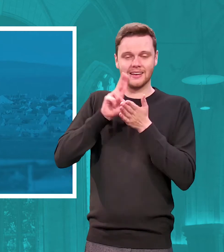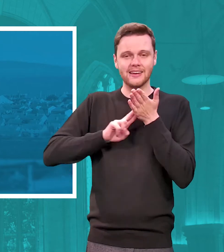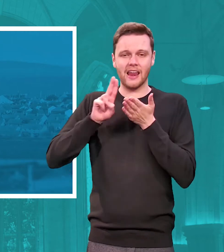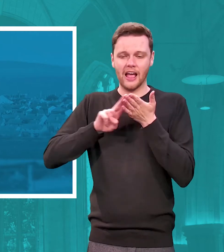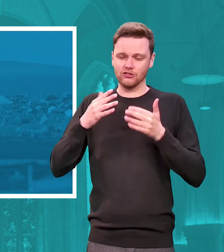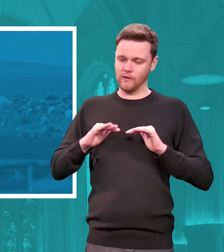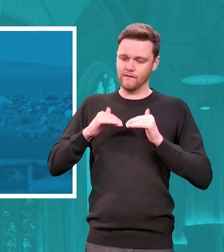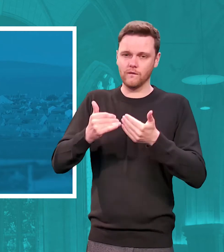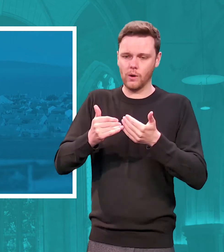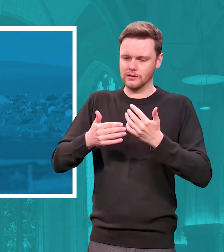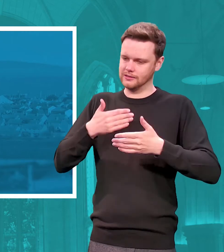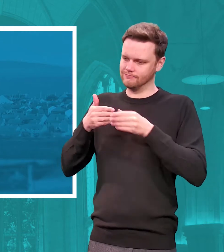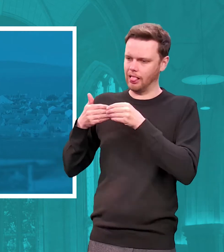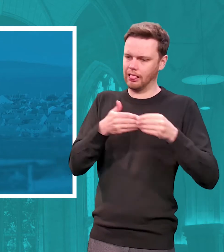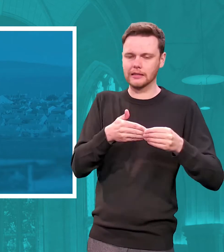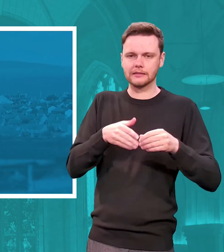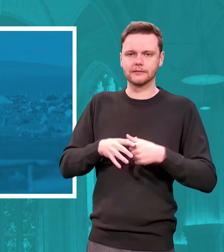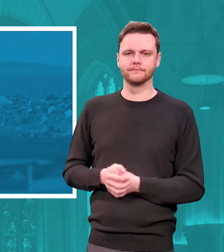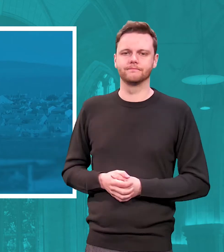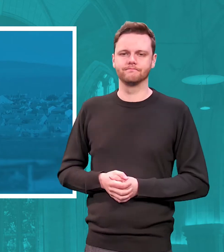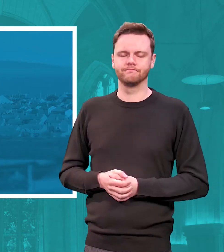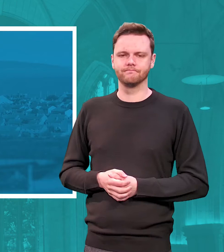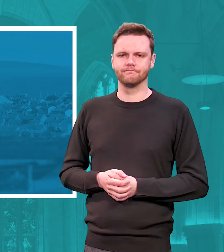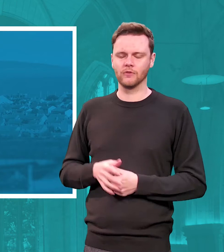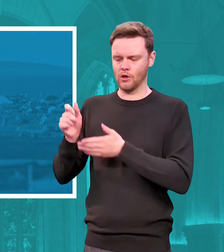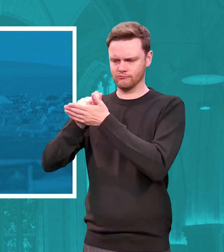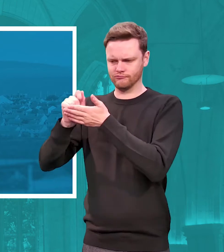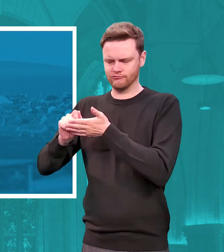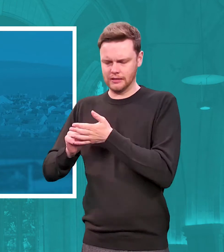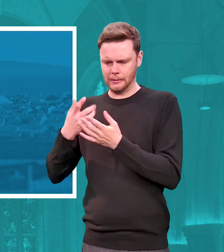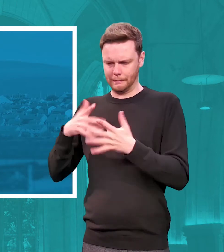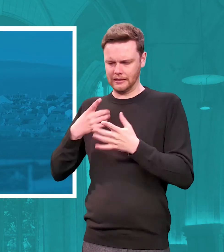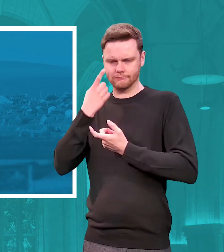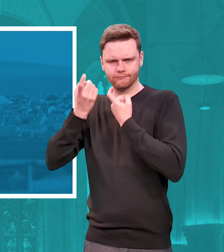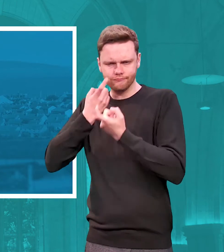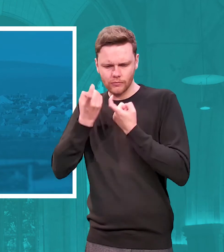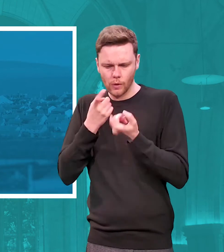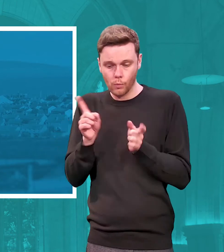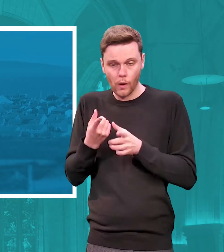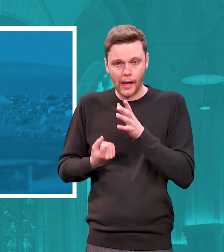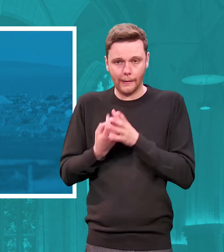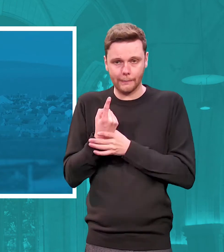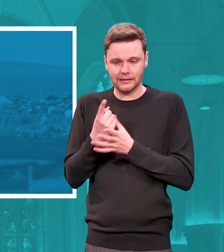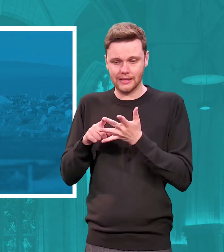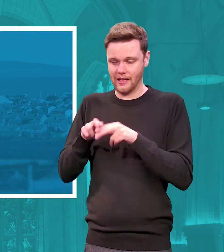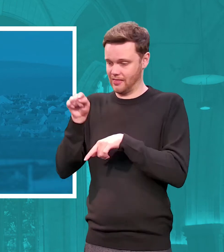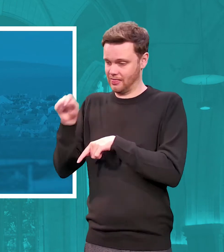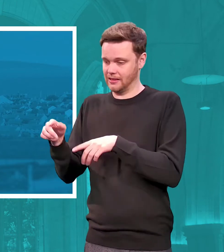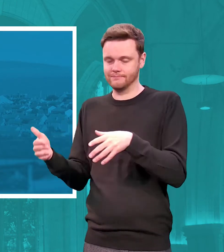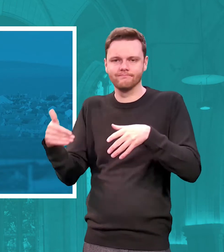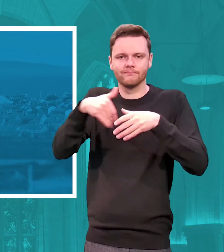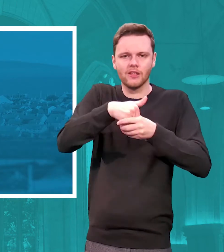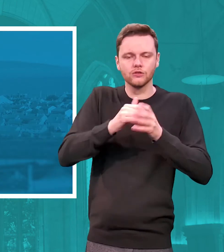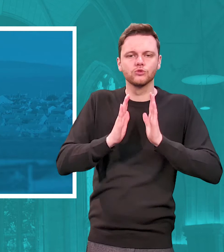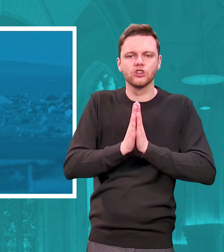driving seat steve explores what might happen if this was applied to the church